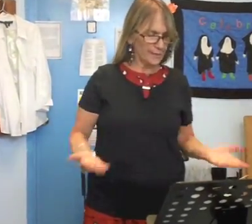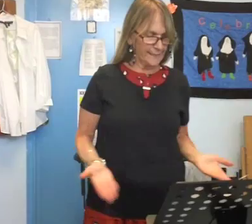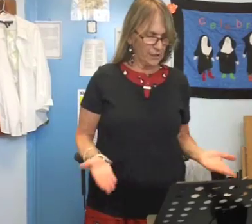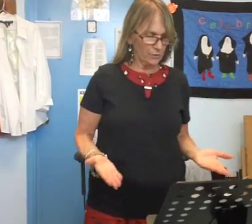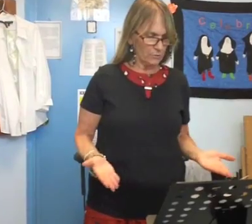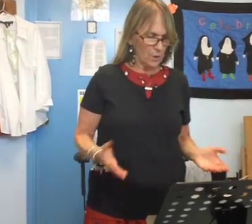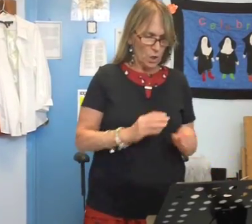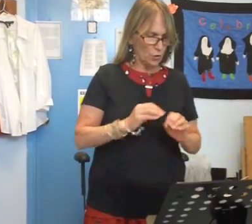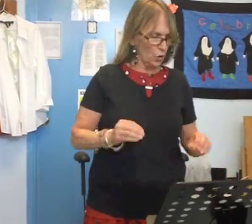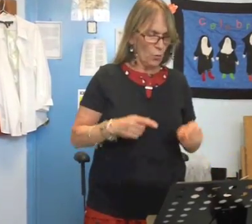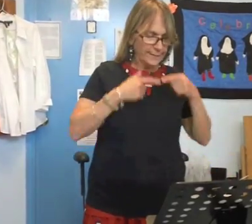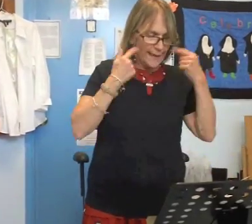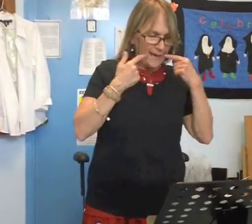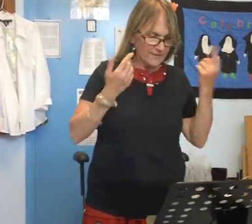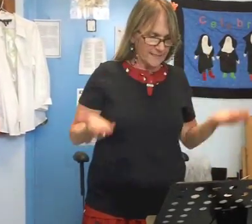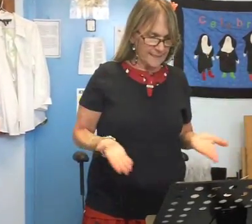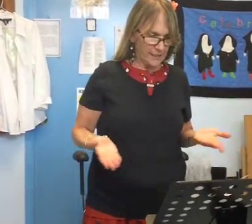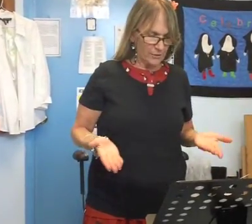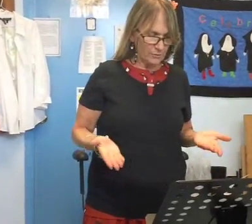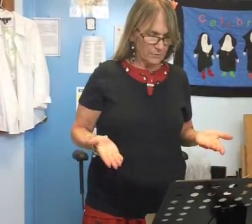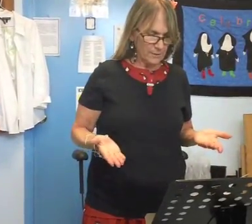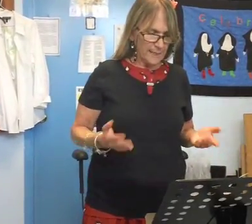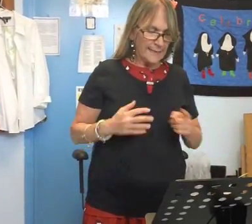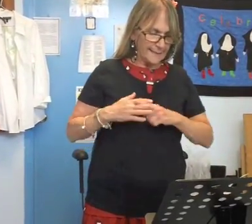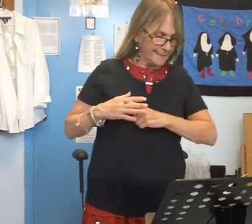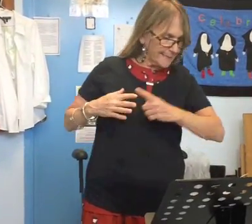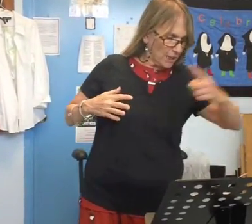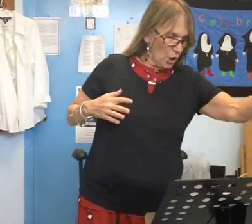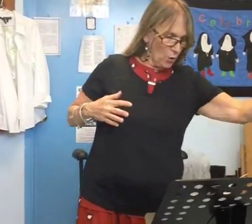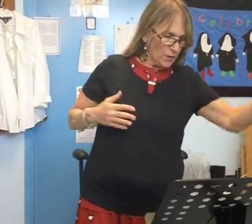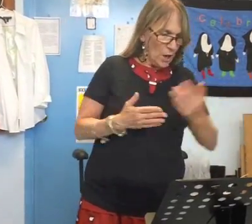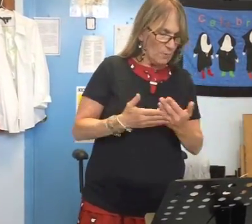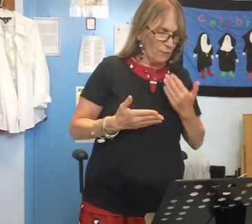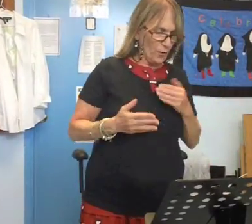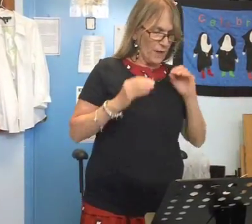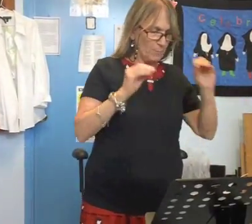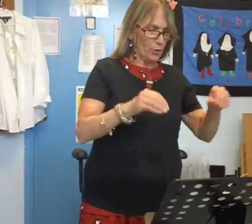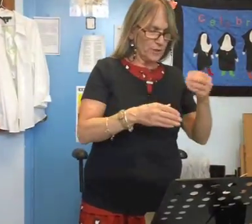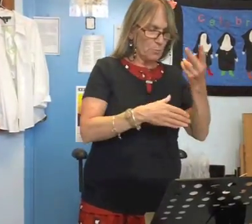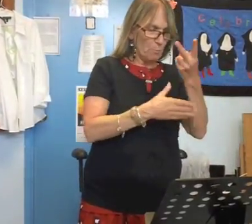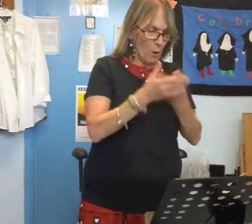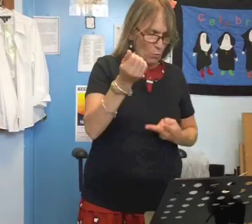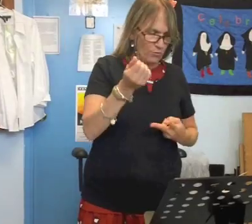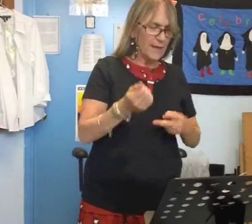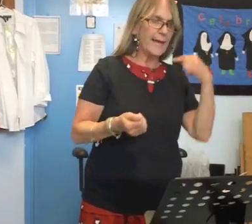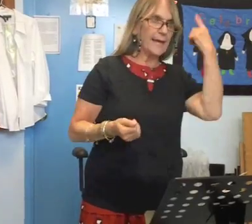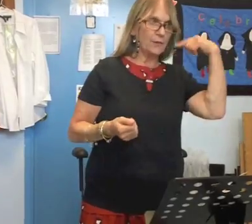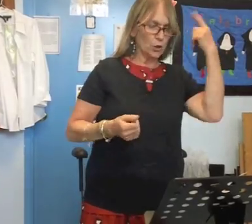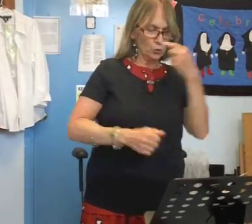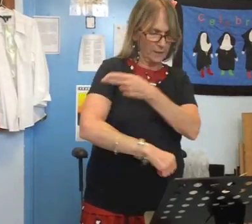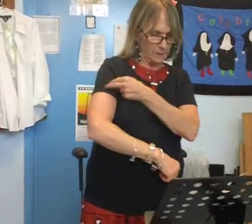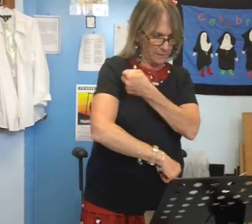here no one laughs in here let's get going before they put us both in the loony bin